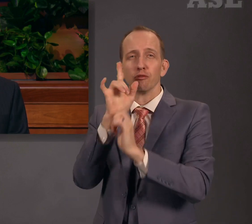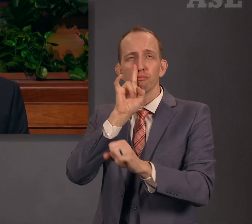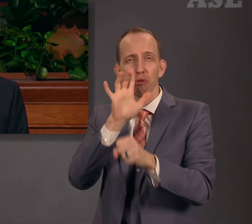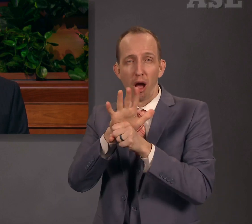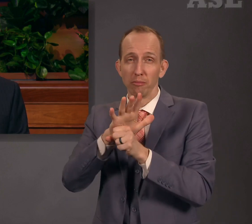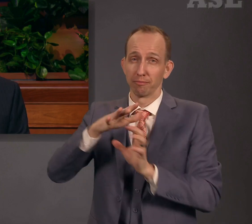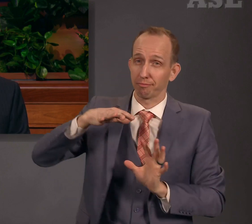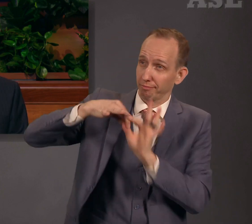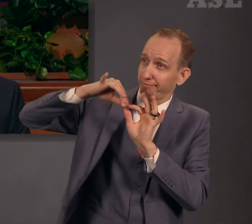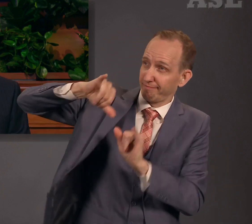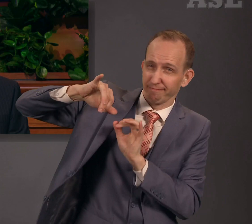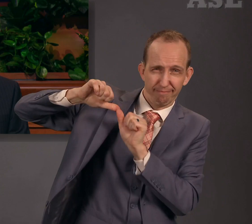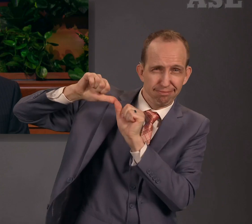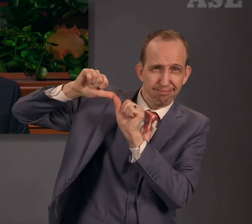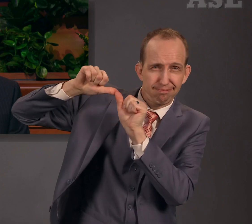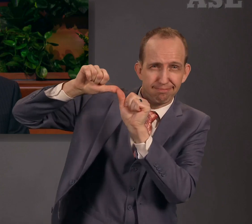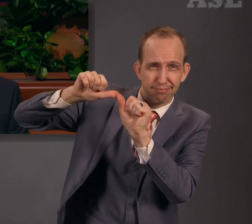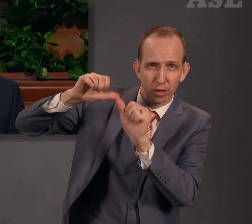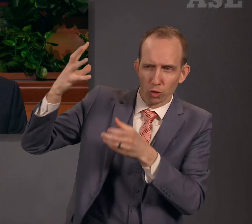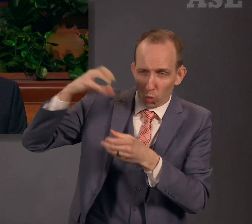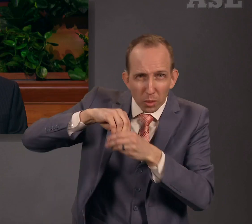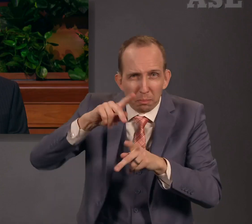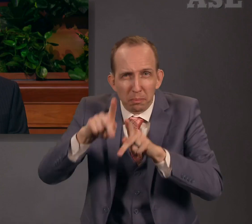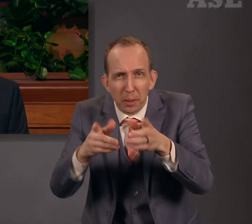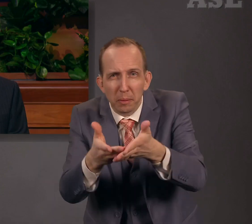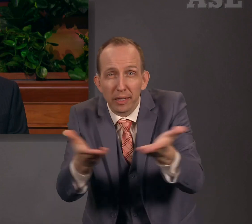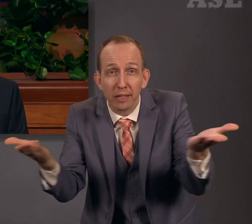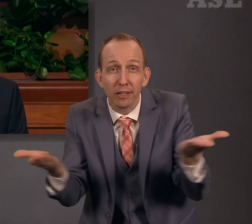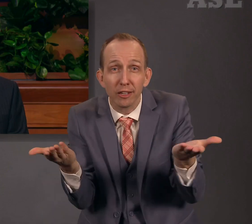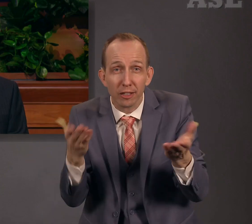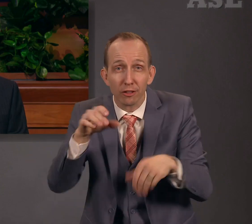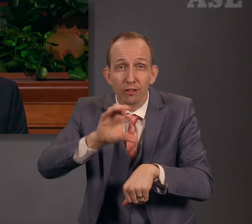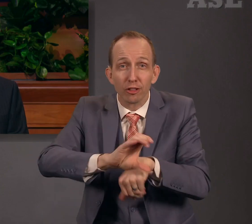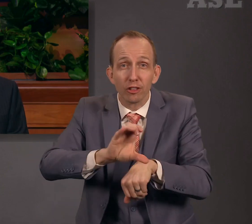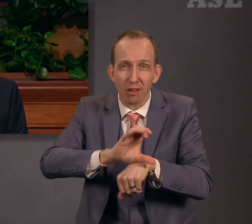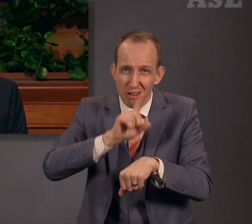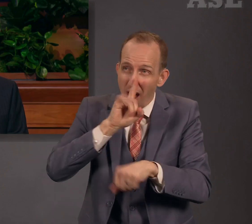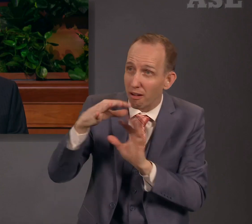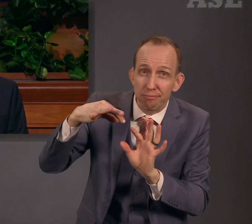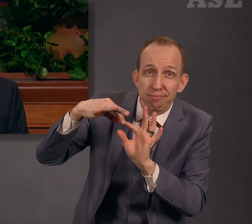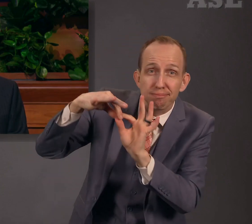true and available to every covenant-keeping member of His restored Church.